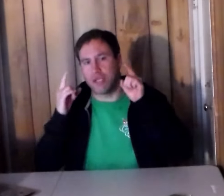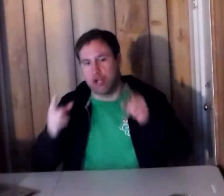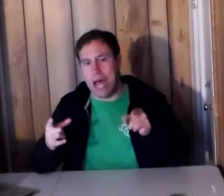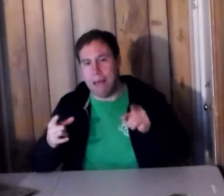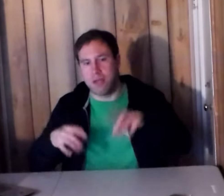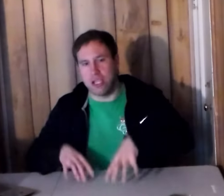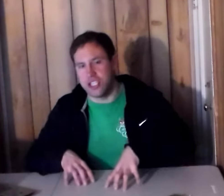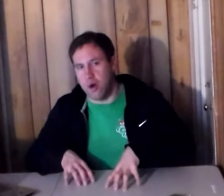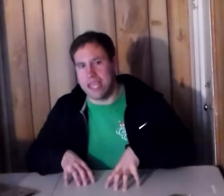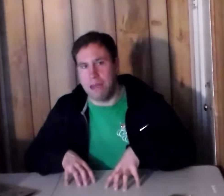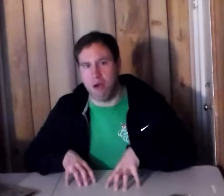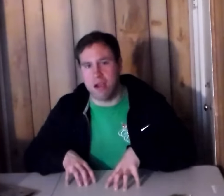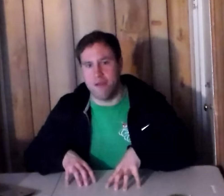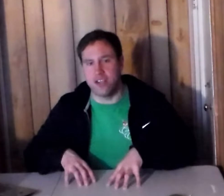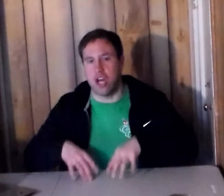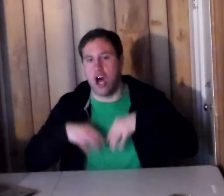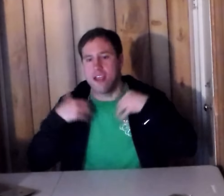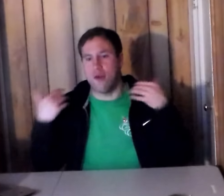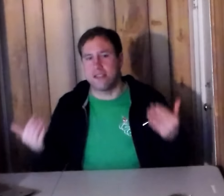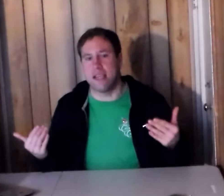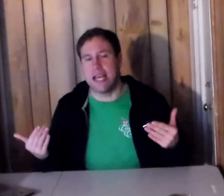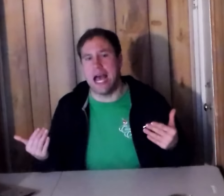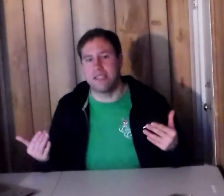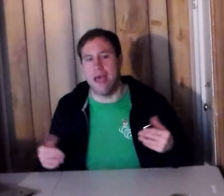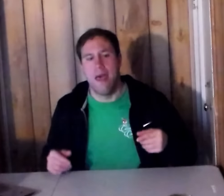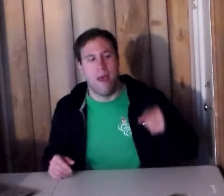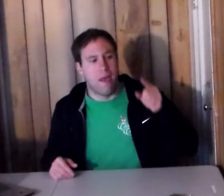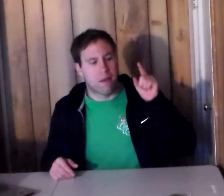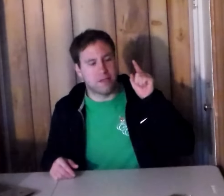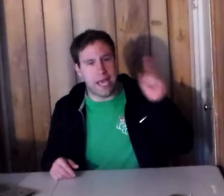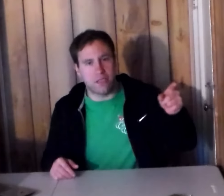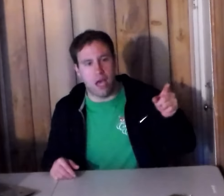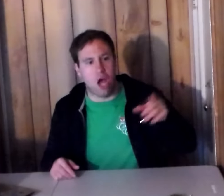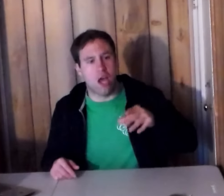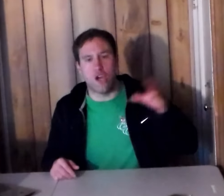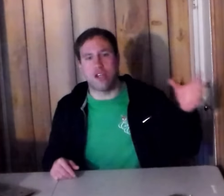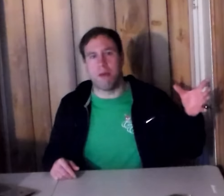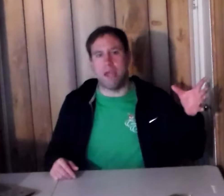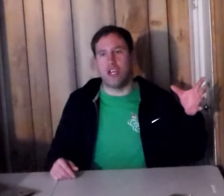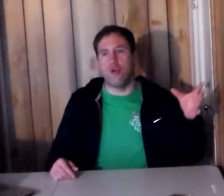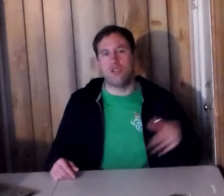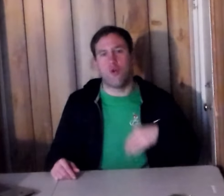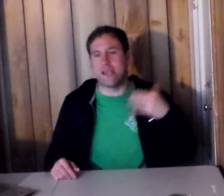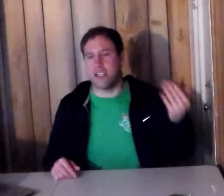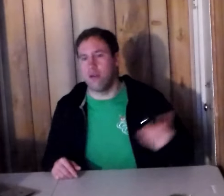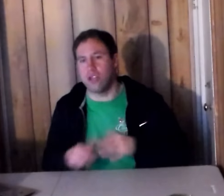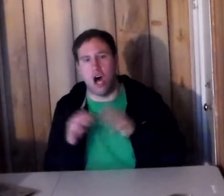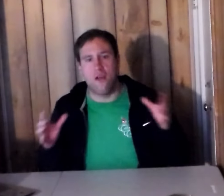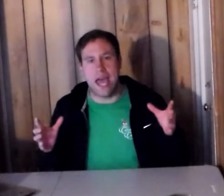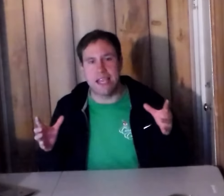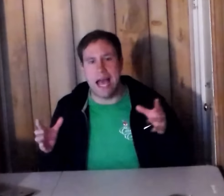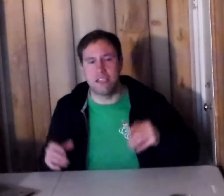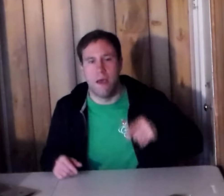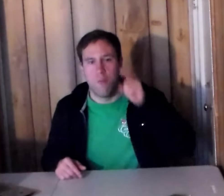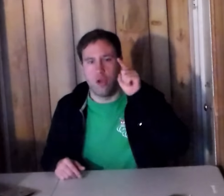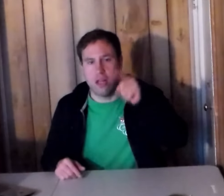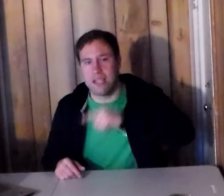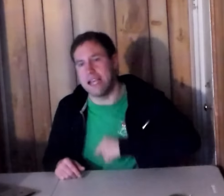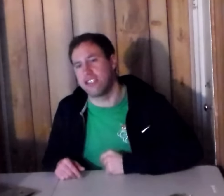subscribe to this show to get more coverage and all your wrestling content because, ladies, and all your WWE news, your wrestling news, all that, guys, when you click that